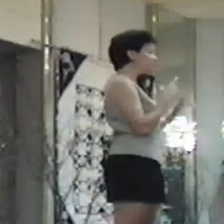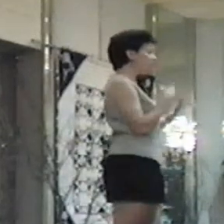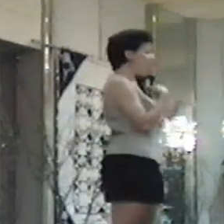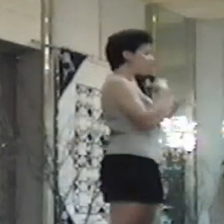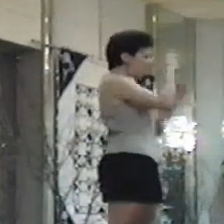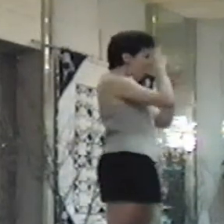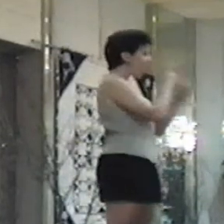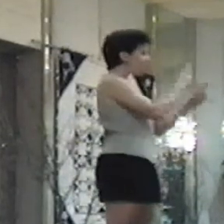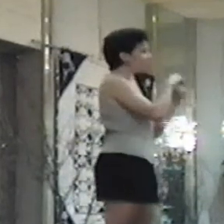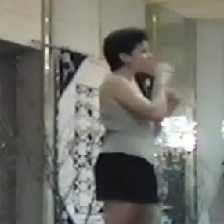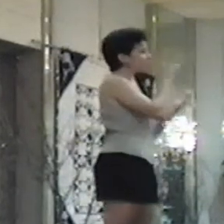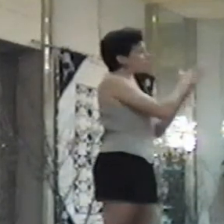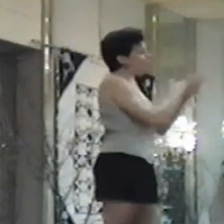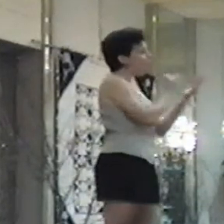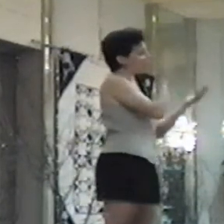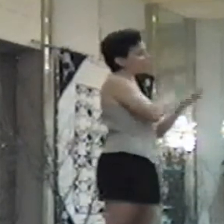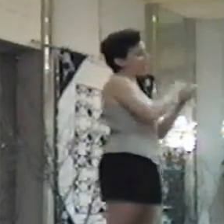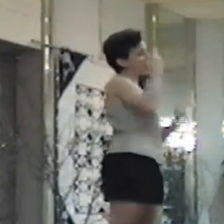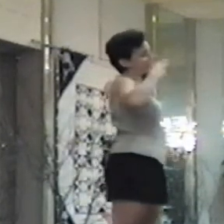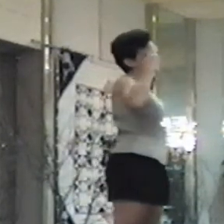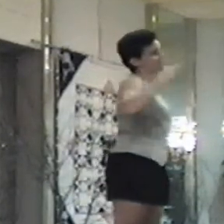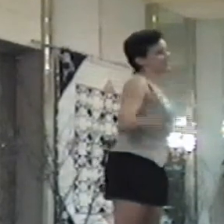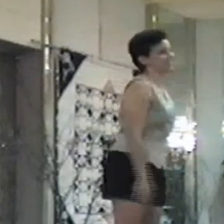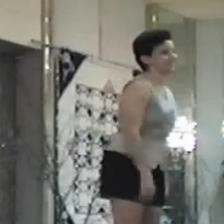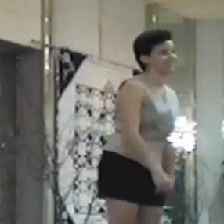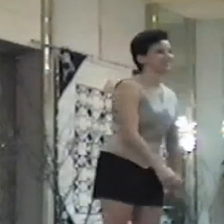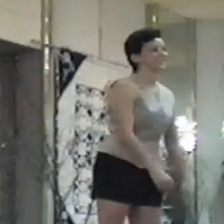I'm honored to be part of that history.